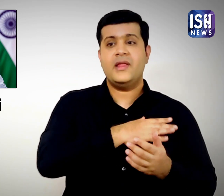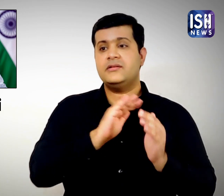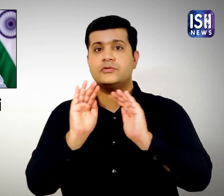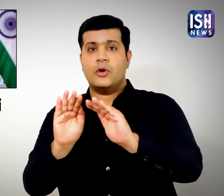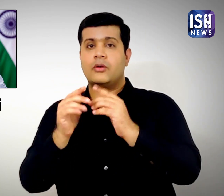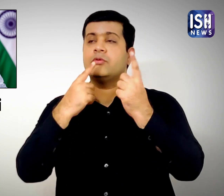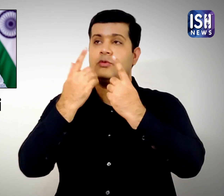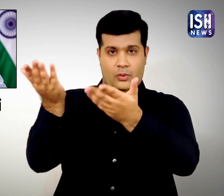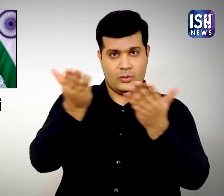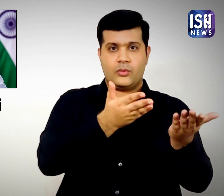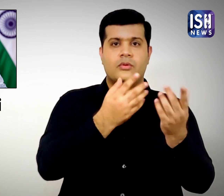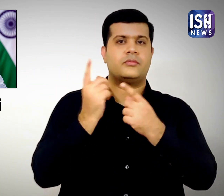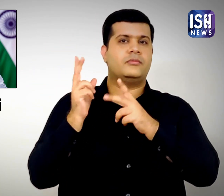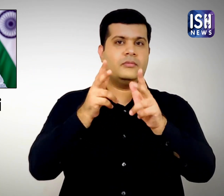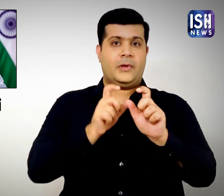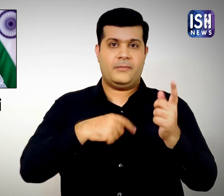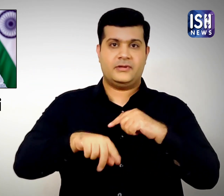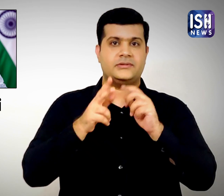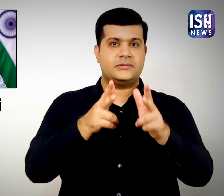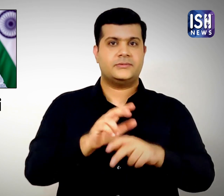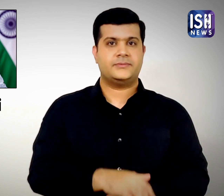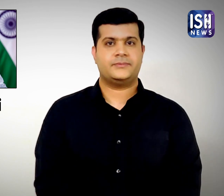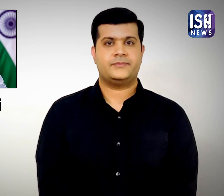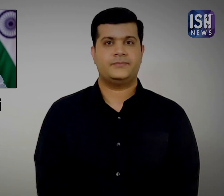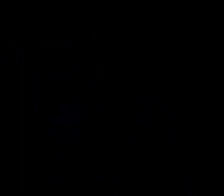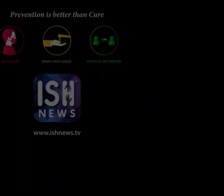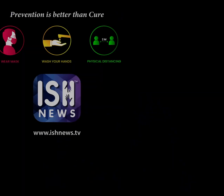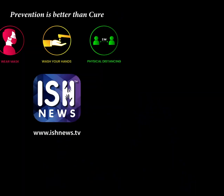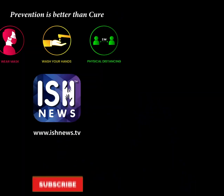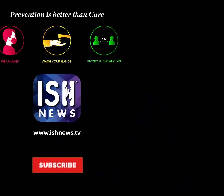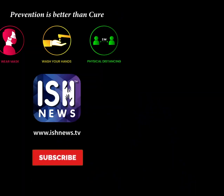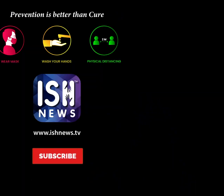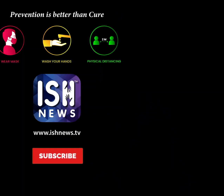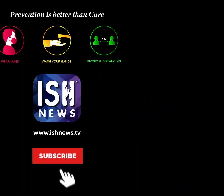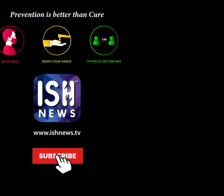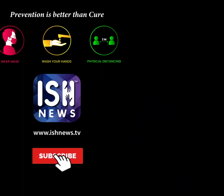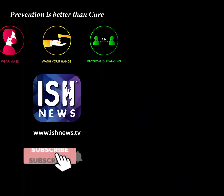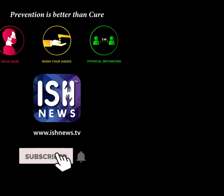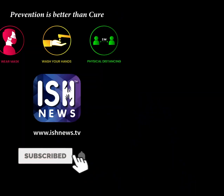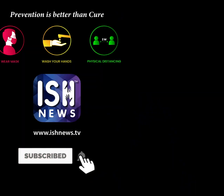through its make difference for michan. You You